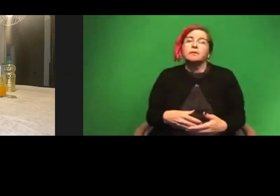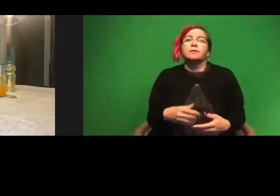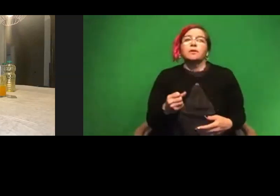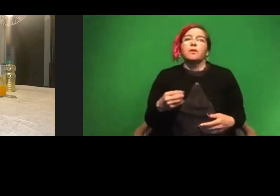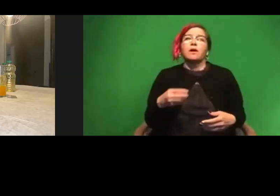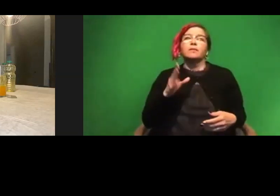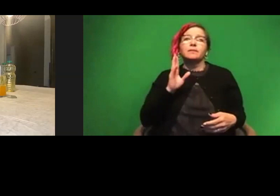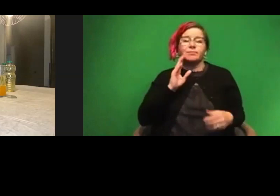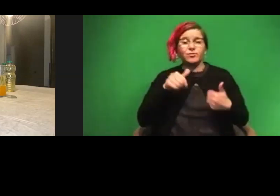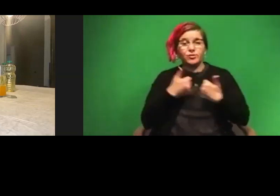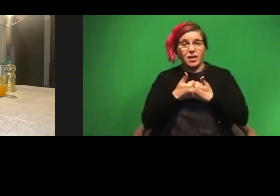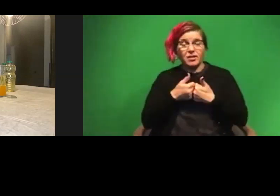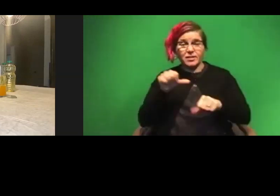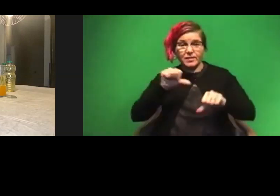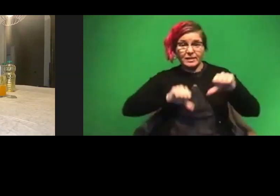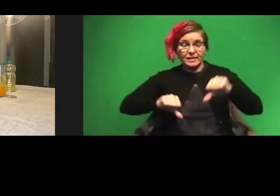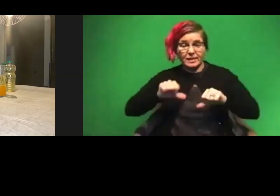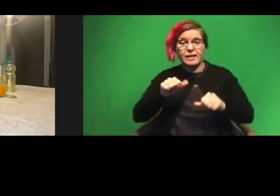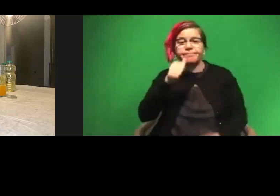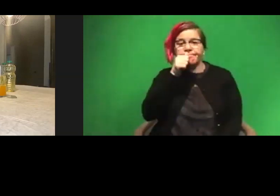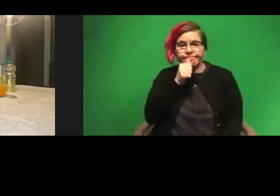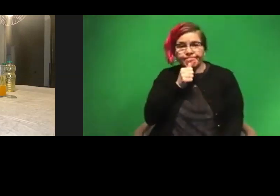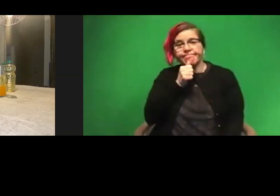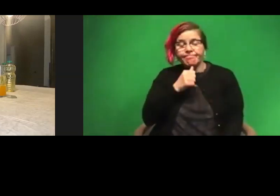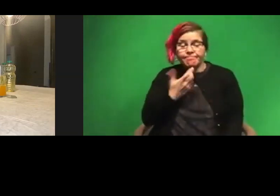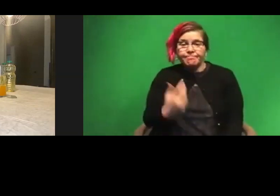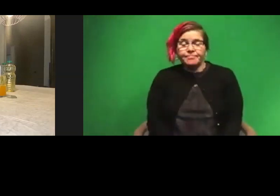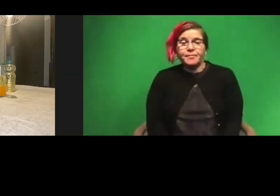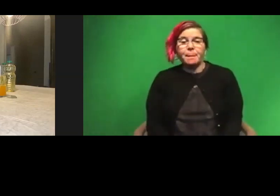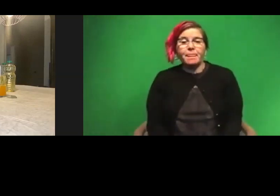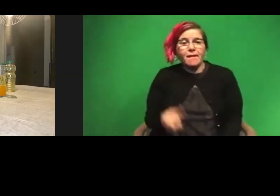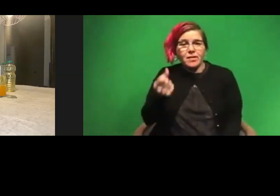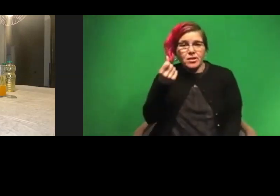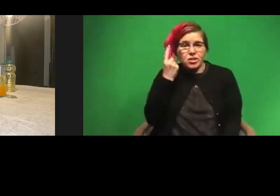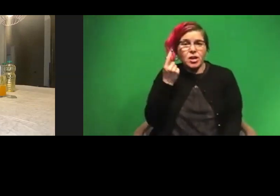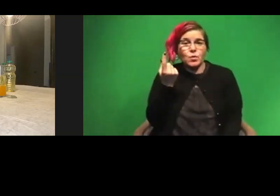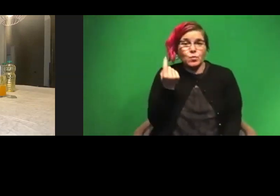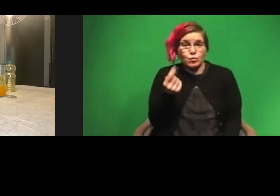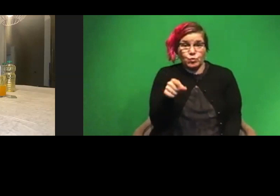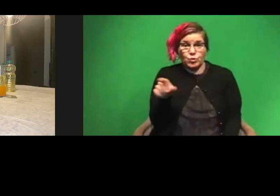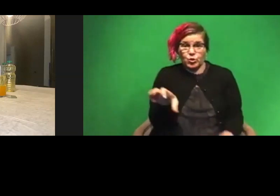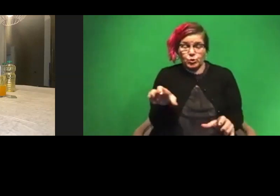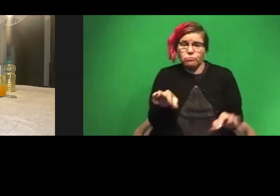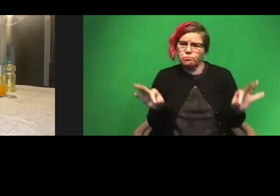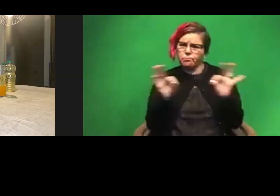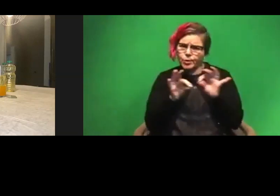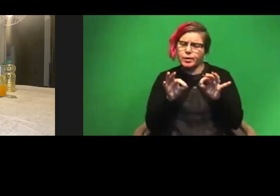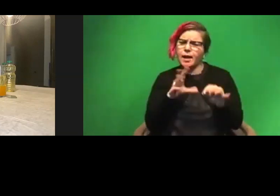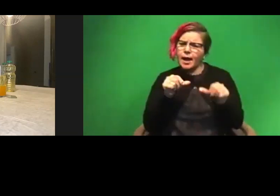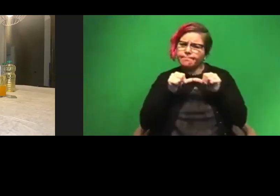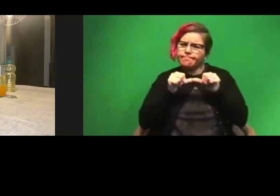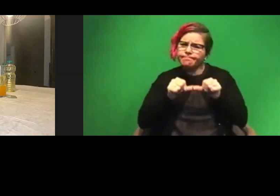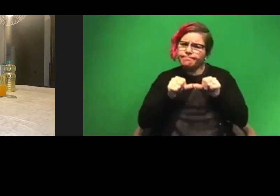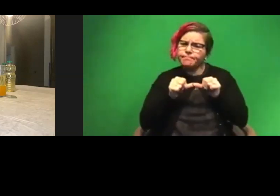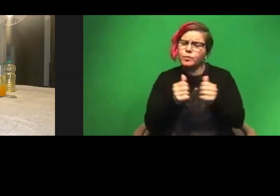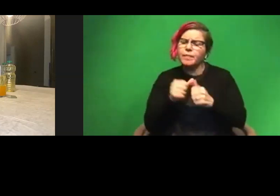one of the challenges is being patient, understanding that what you're doing is important and sticking with the science, no